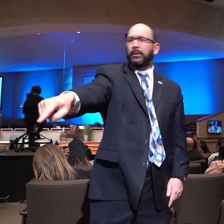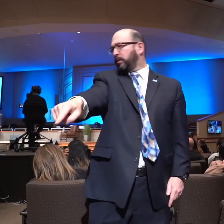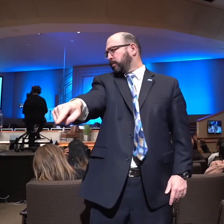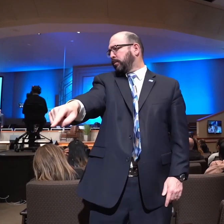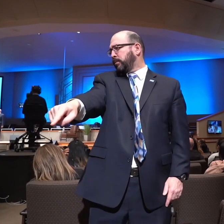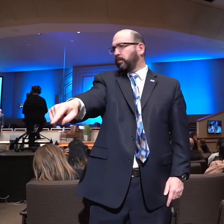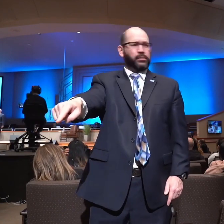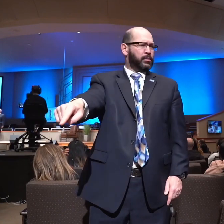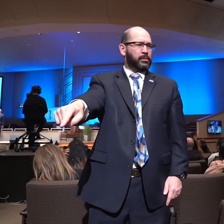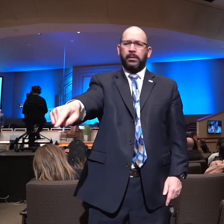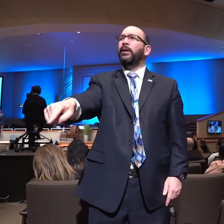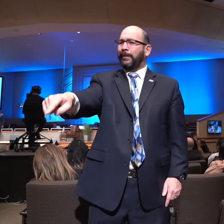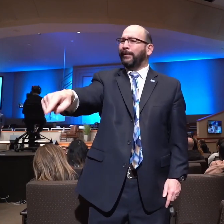lift him up in your prayers.